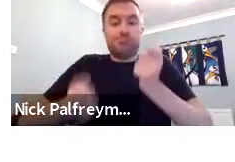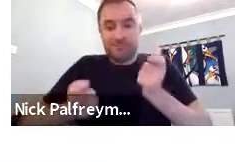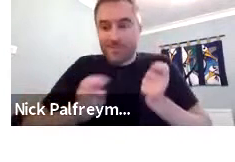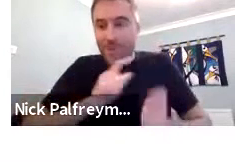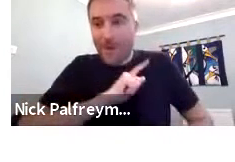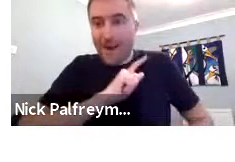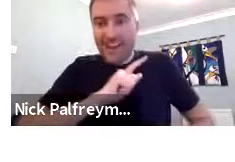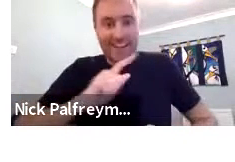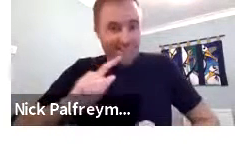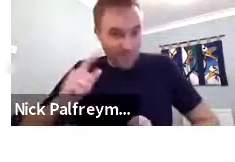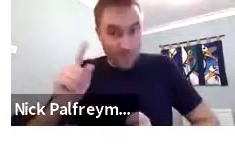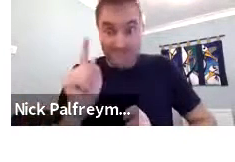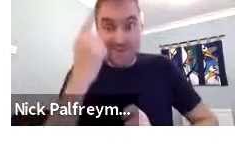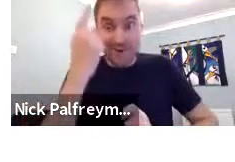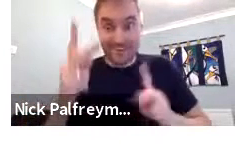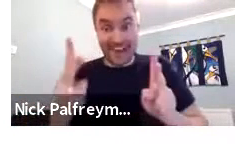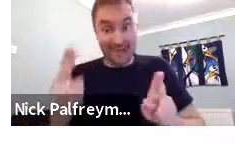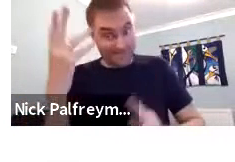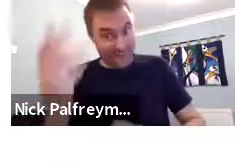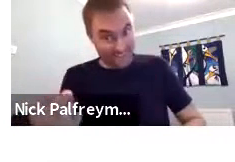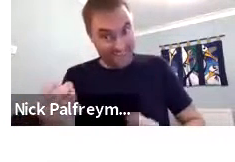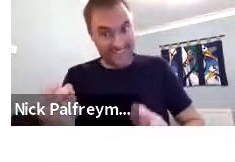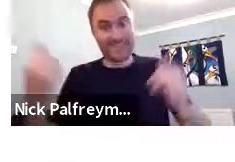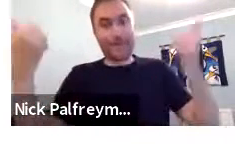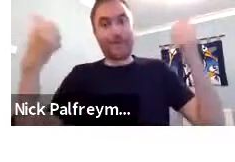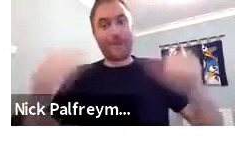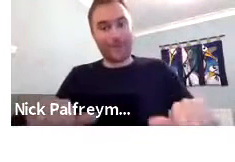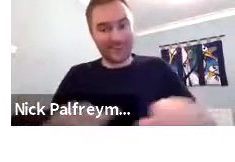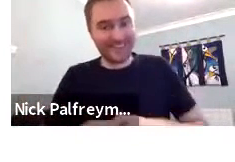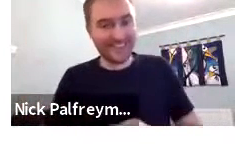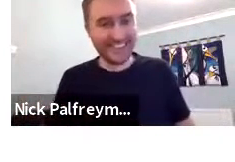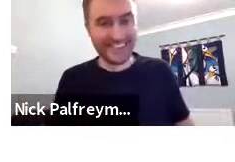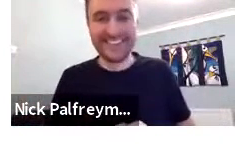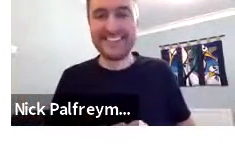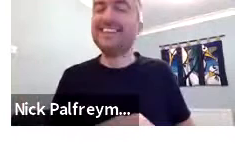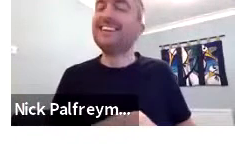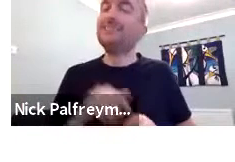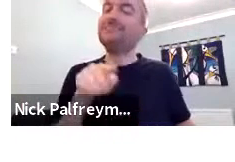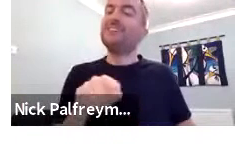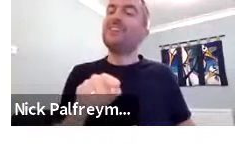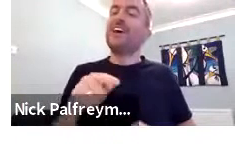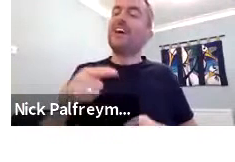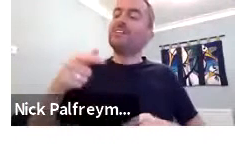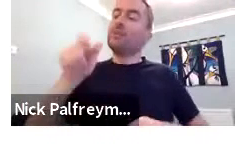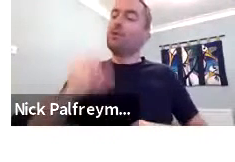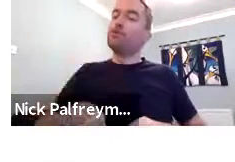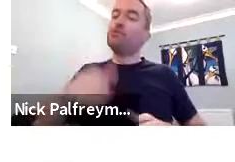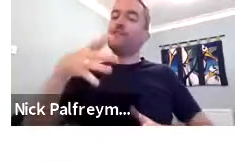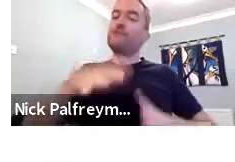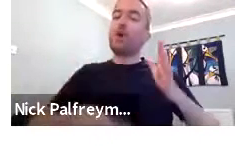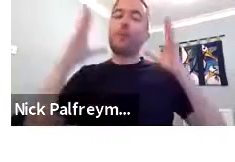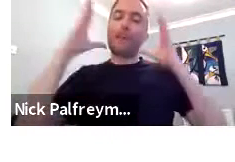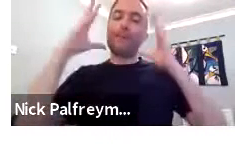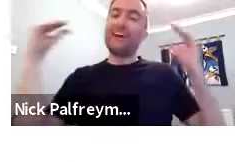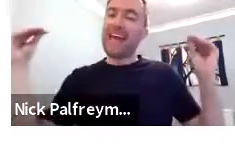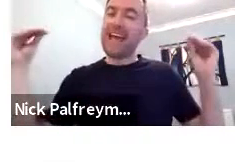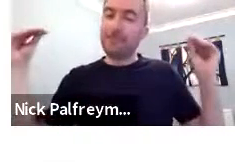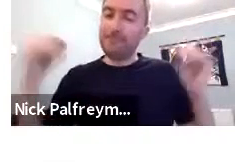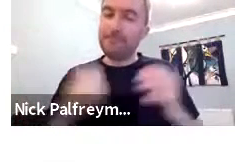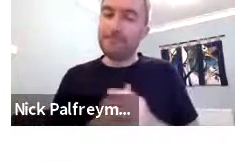So, drumroll please. We have our first clip. So, finally, you may be thinking,